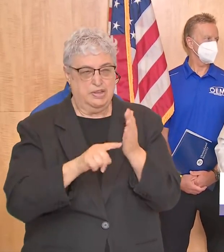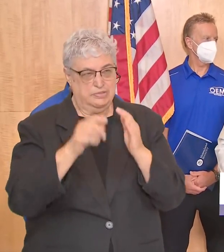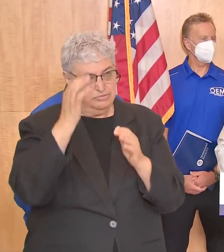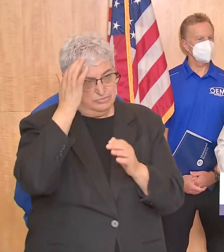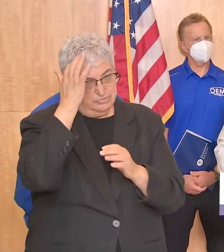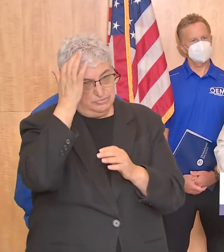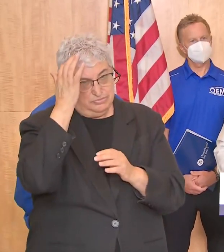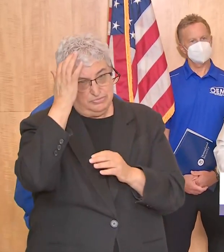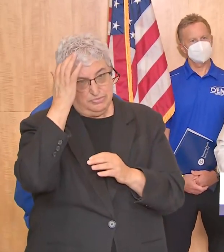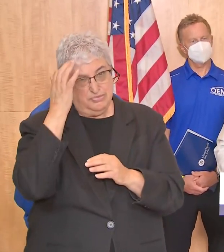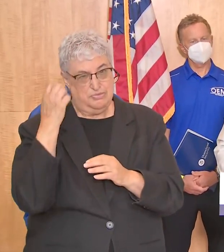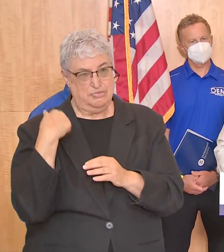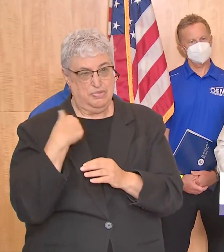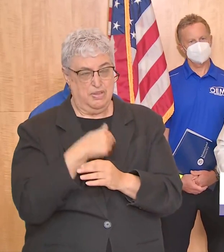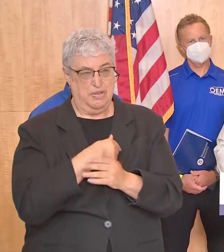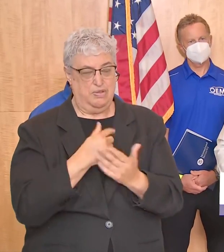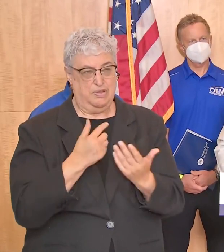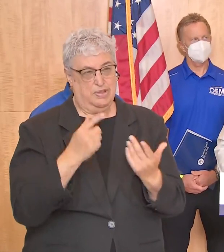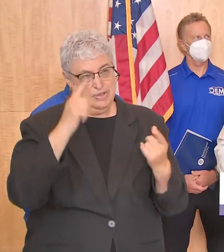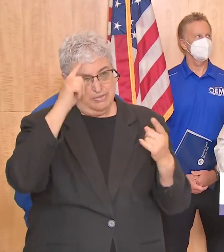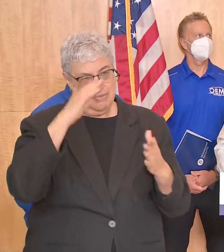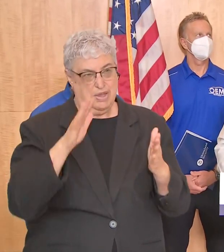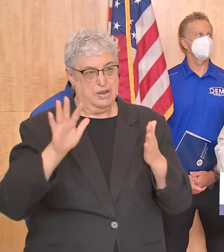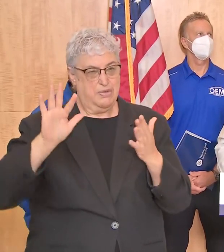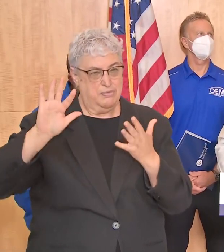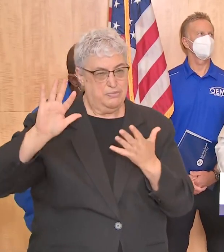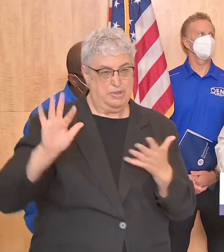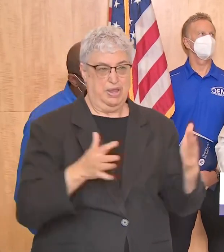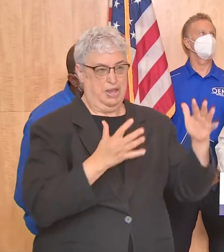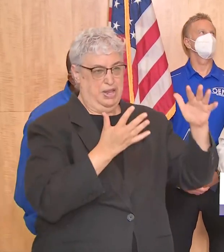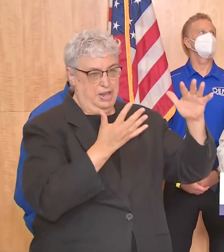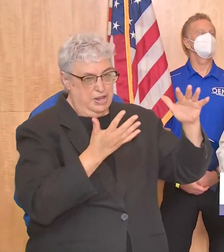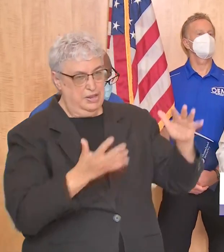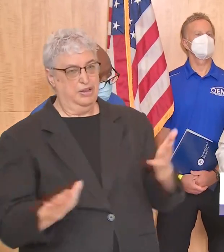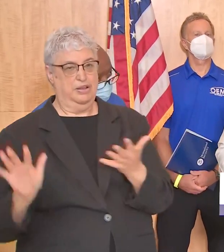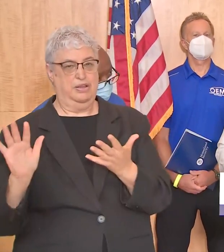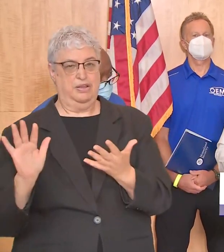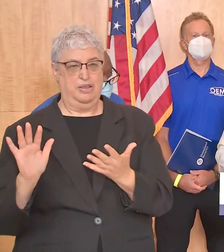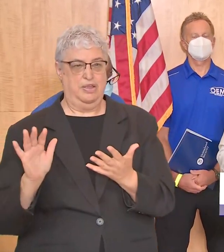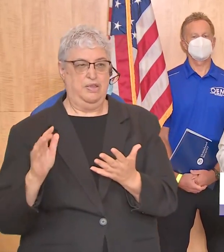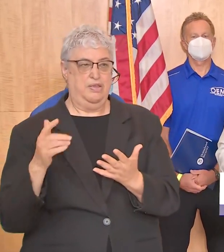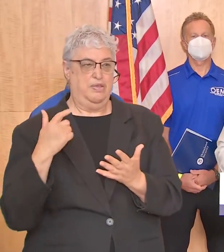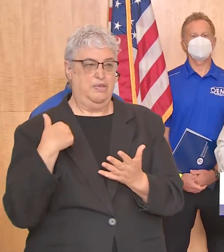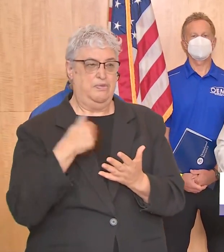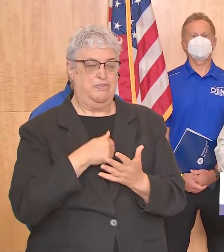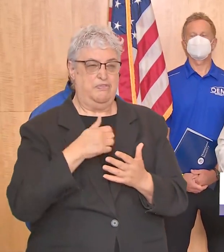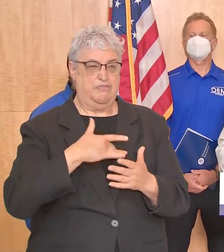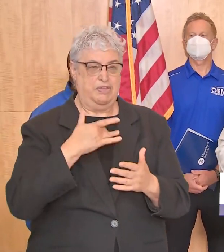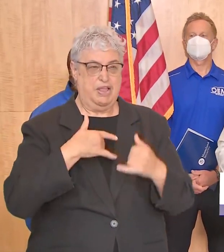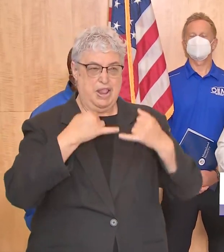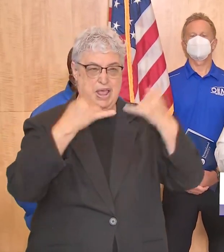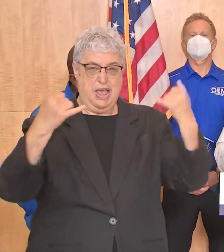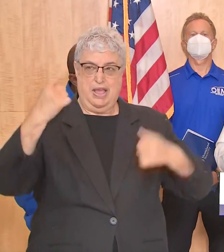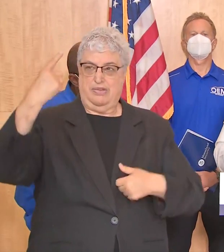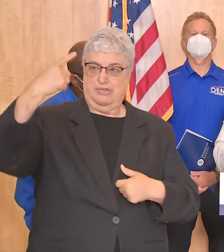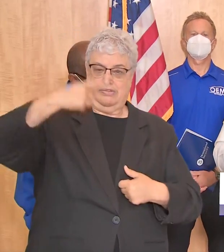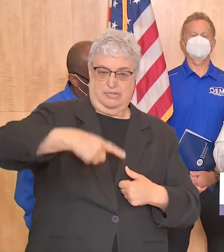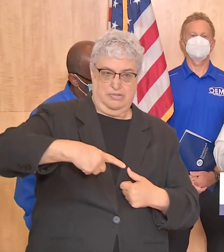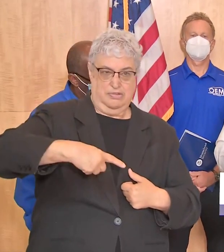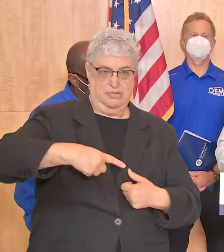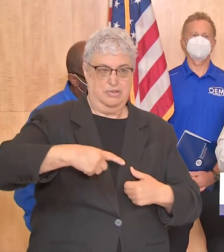primarily expecting a wind event uh with that we're expecting some downed power lines maybe some loss of power